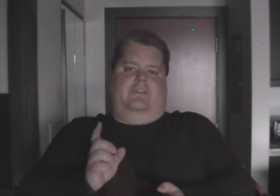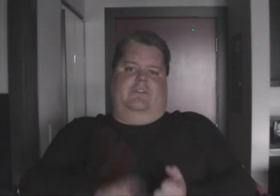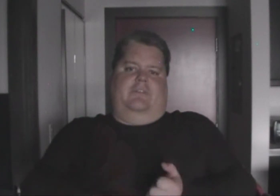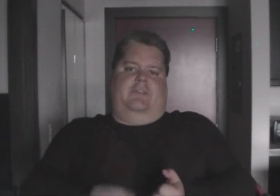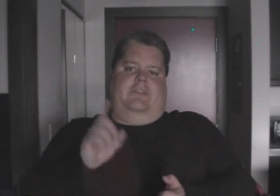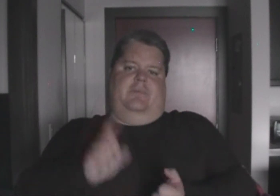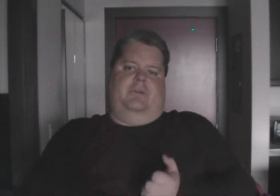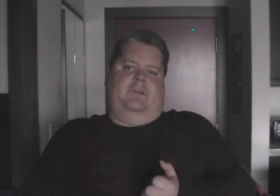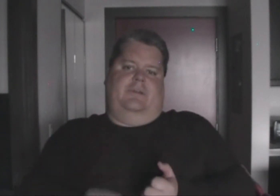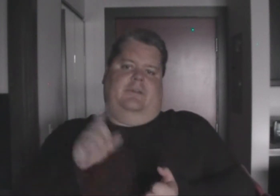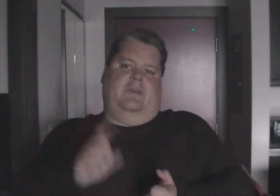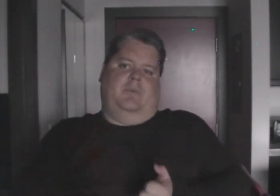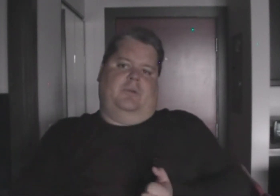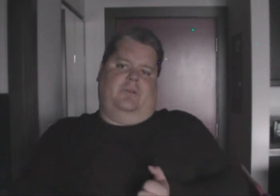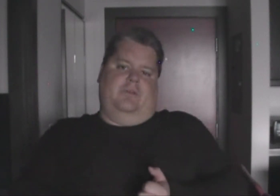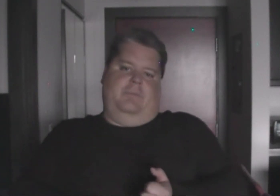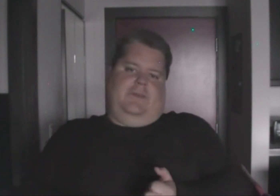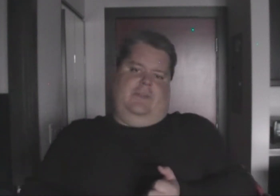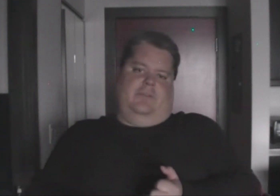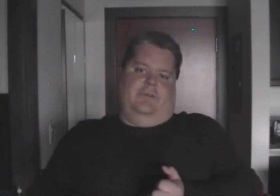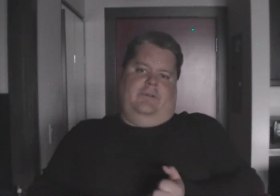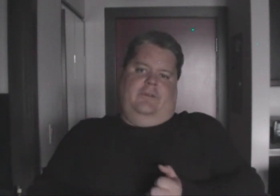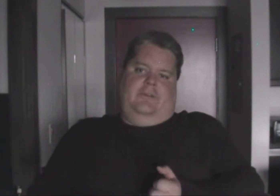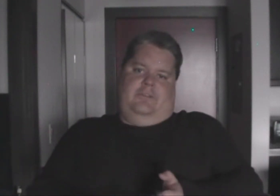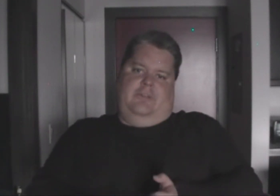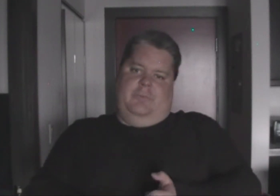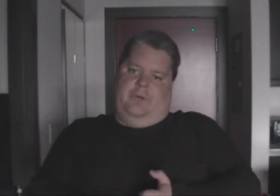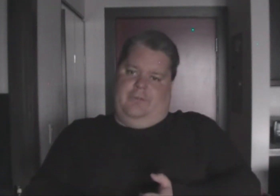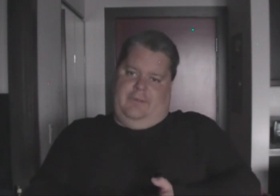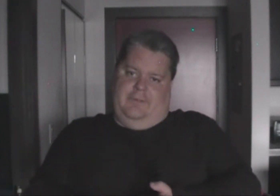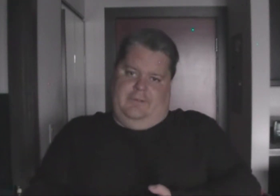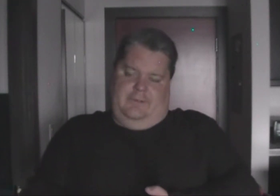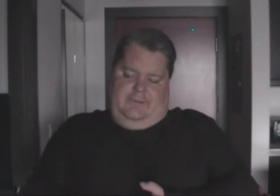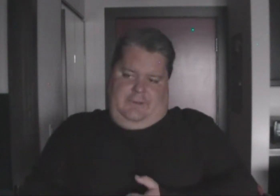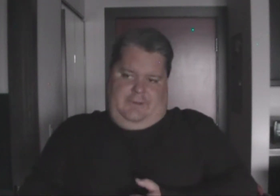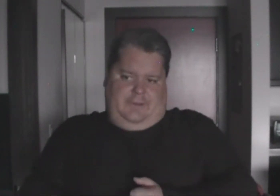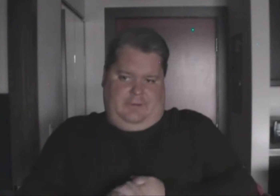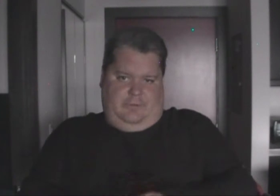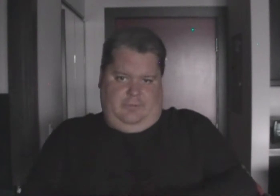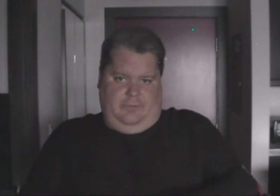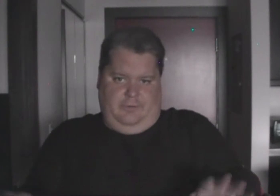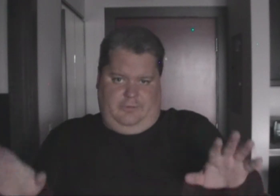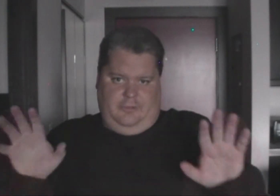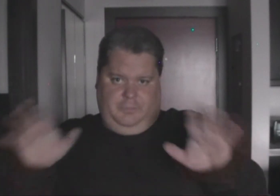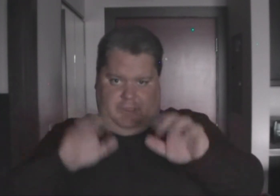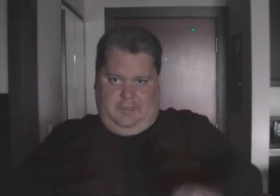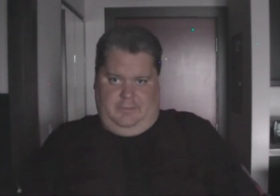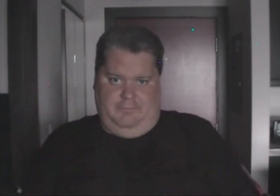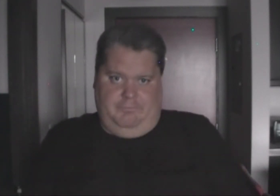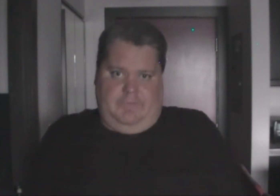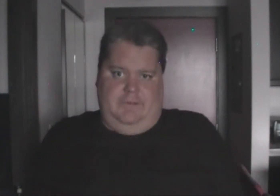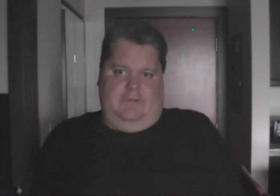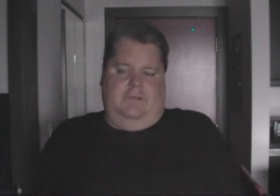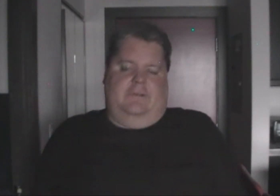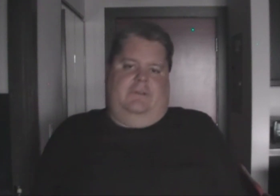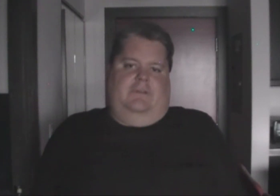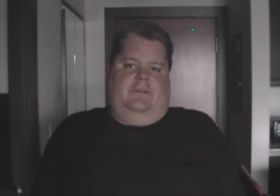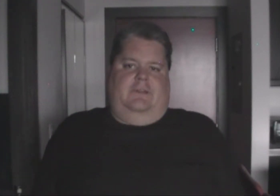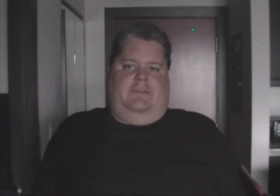suddenly you have to get hit by Hammer Brother on the base, or the ship moving, and you gotta go through the ship again, that's